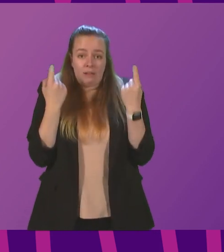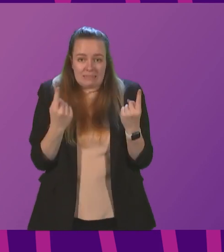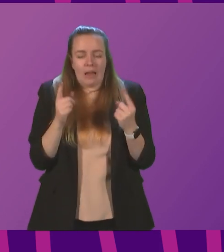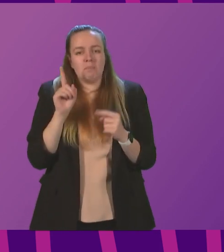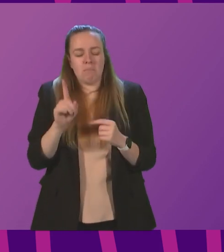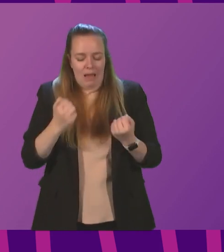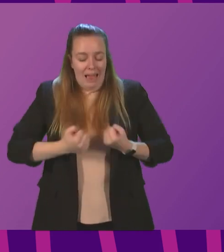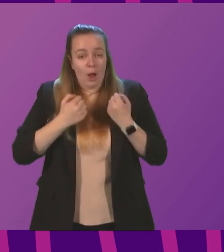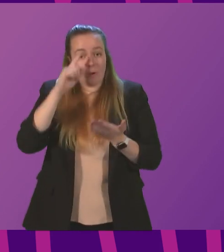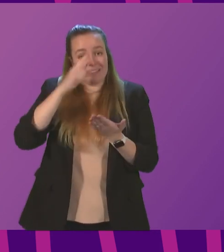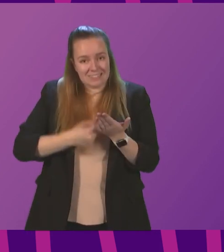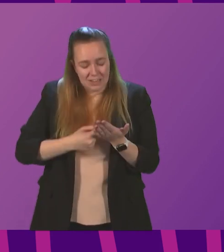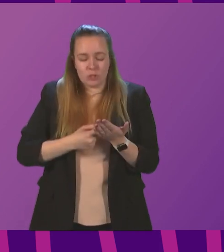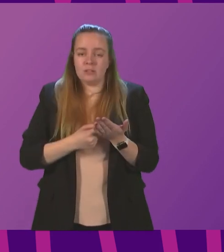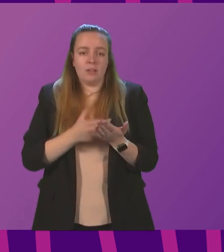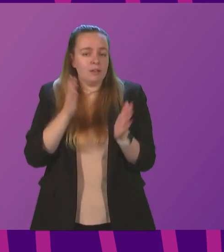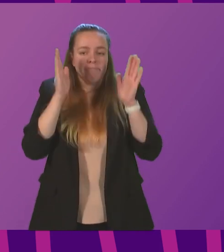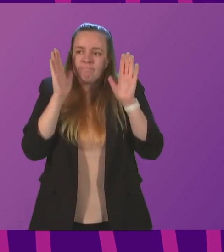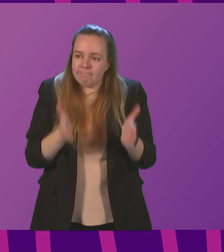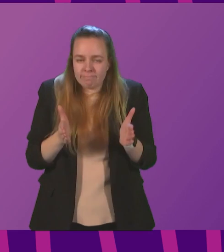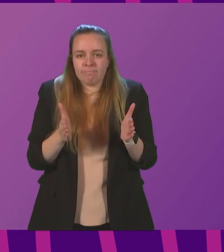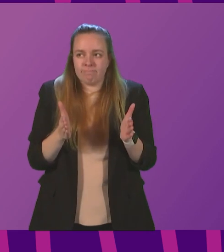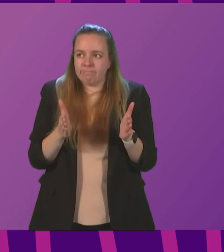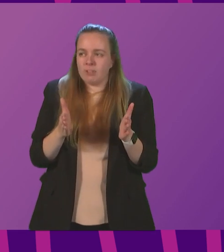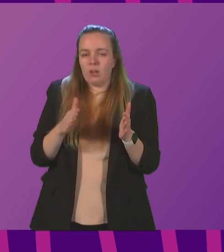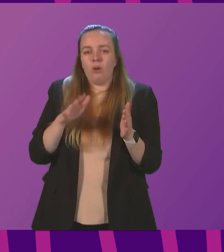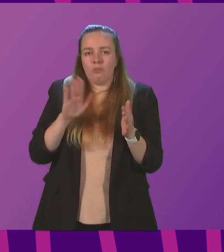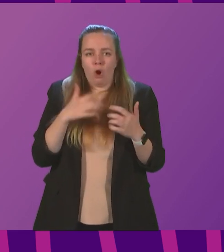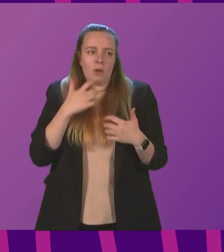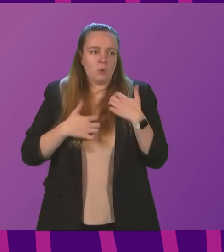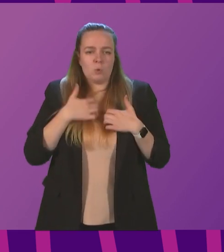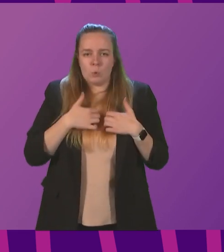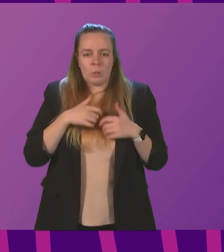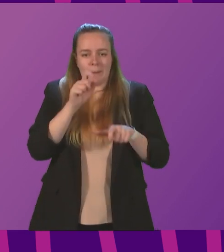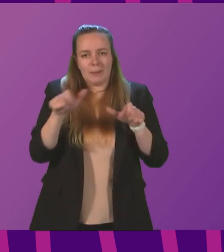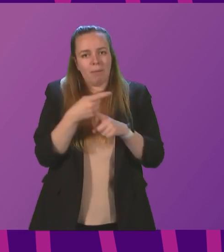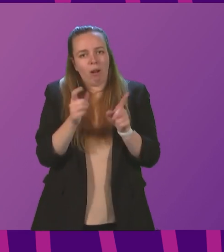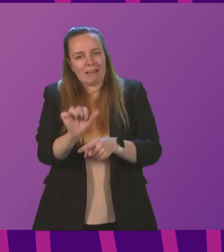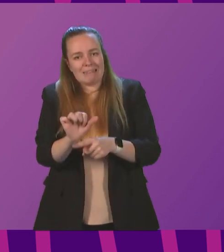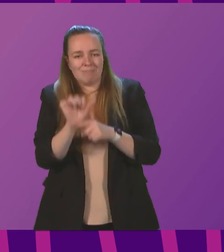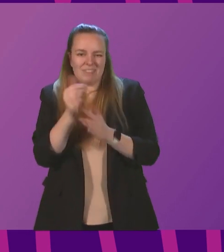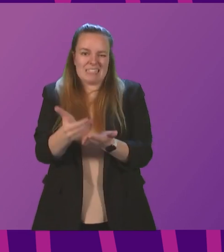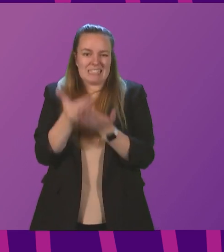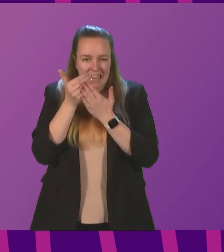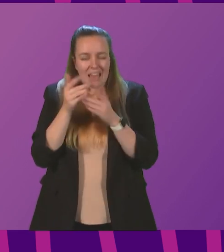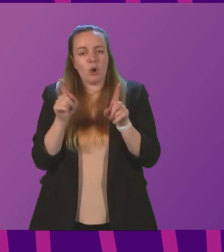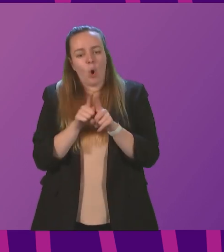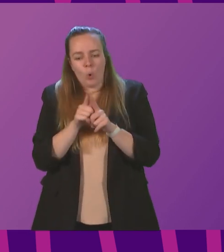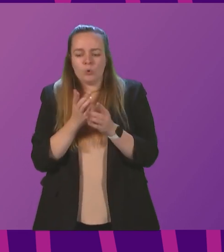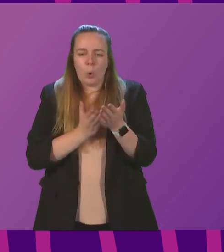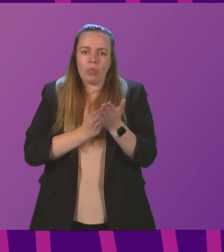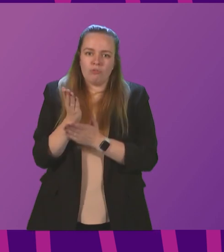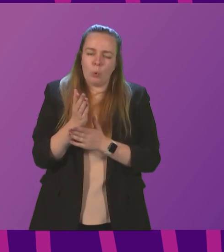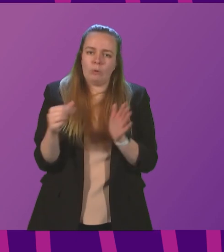all of our decisions are and must be motivated by a desire to keep people safe, but also to get through what will be a challenging